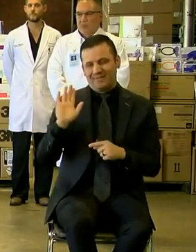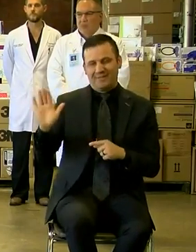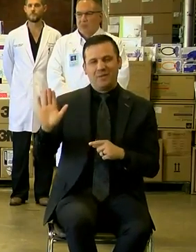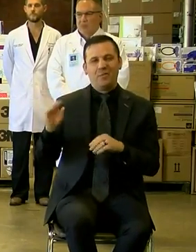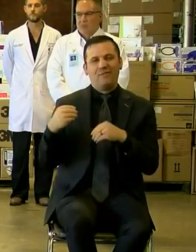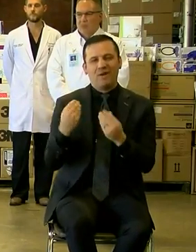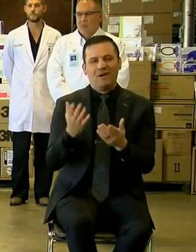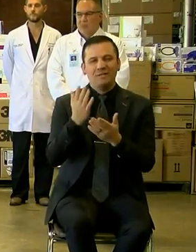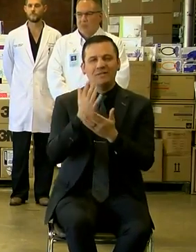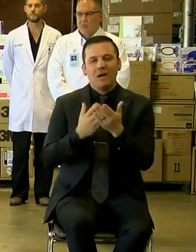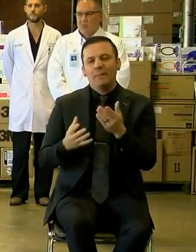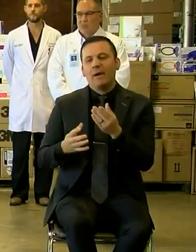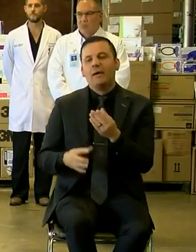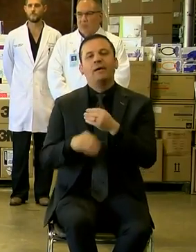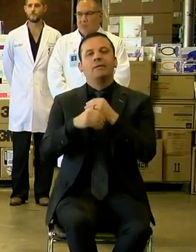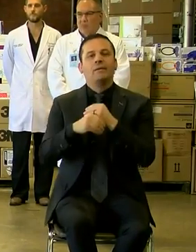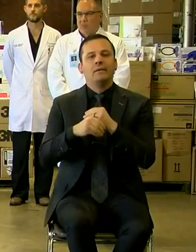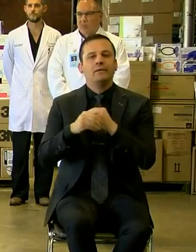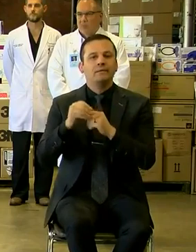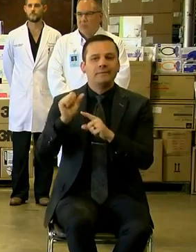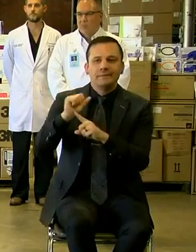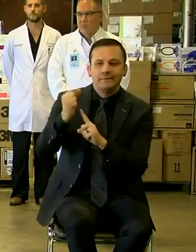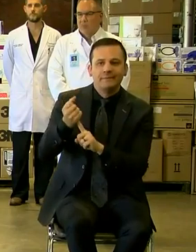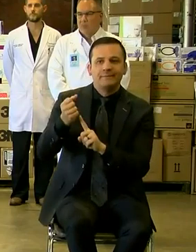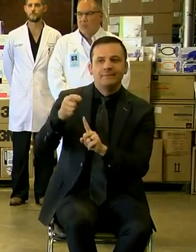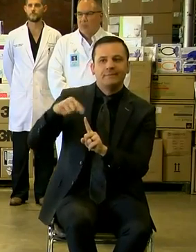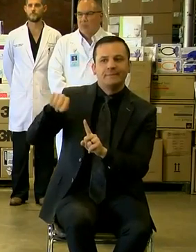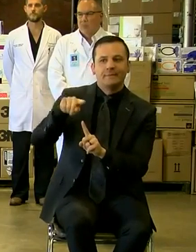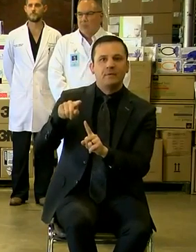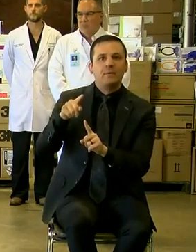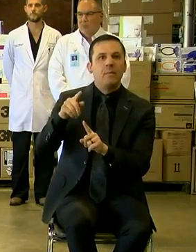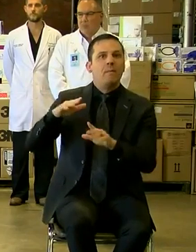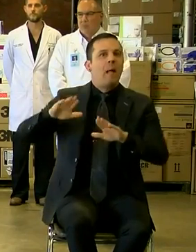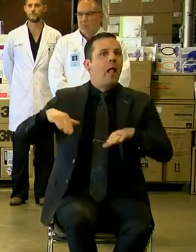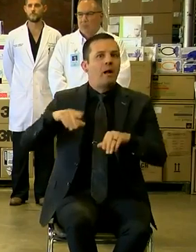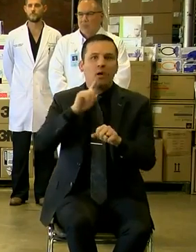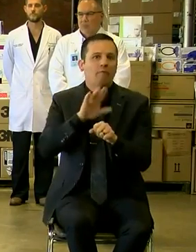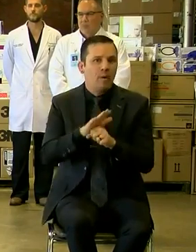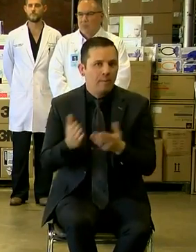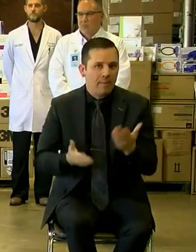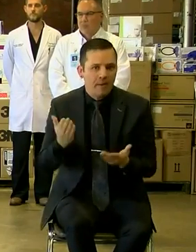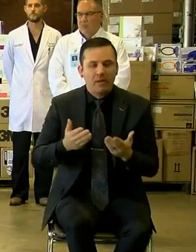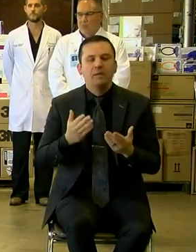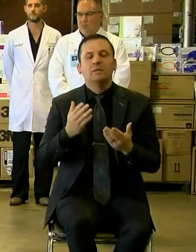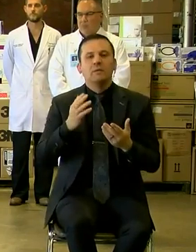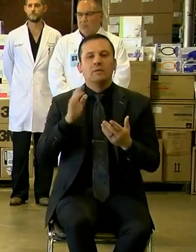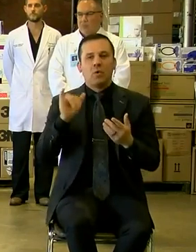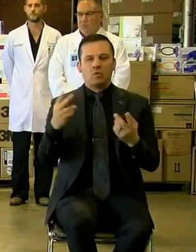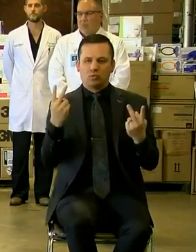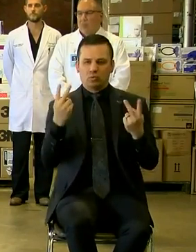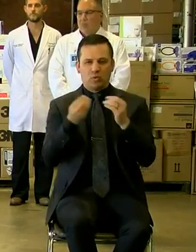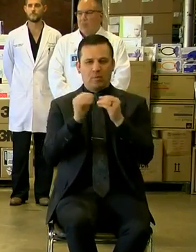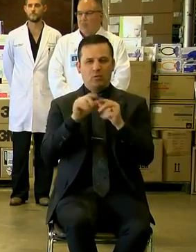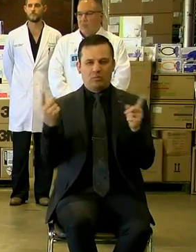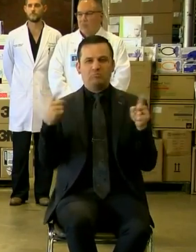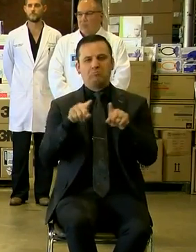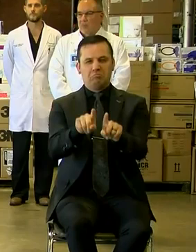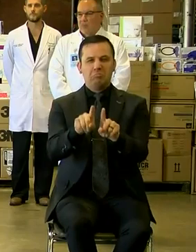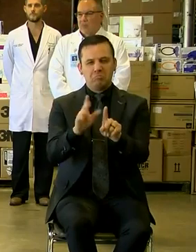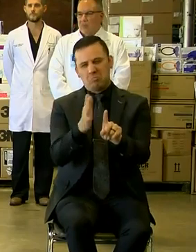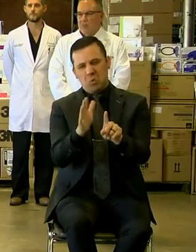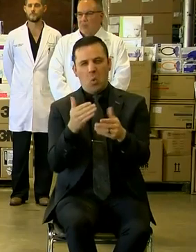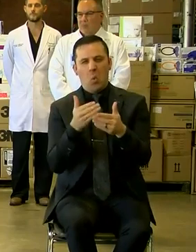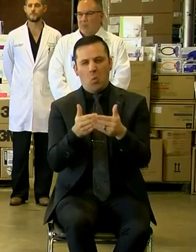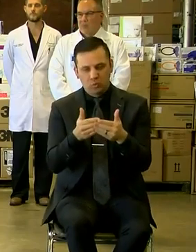additional cases that may not yet be confirmed. The two numbers are working close in parallel so the State